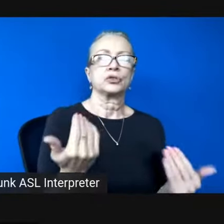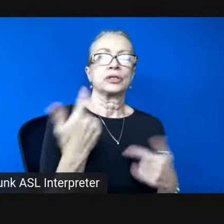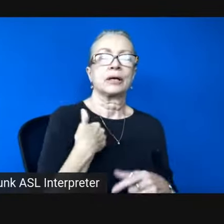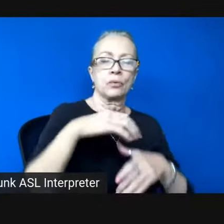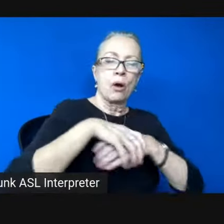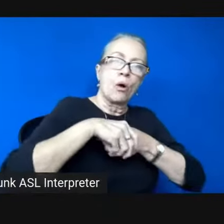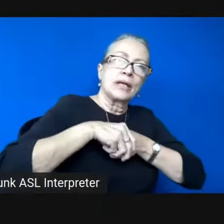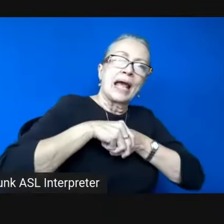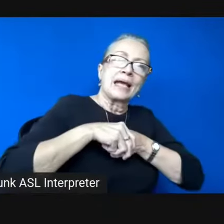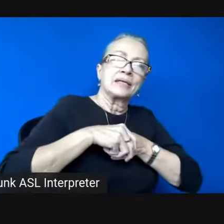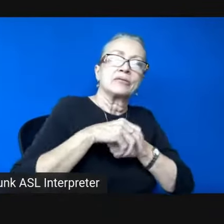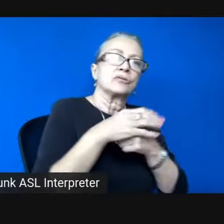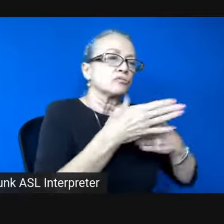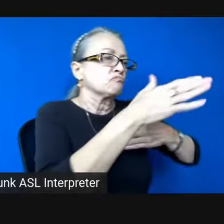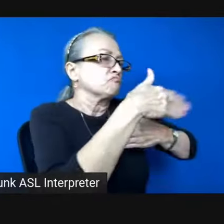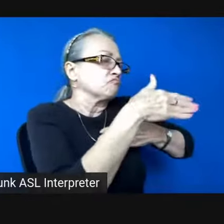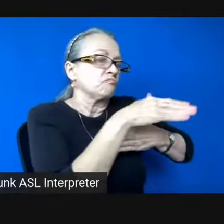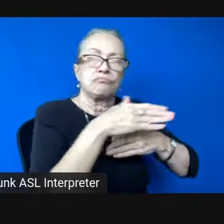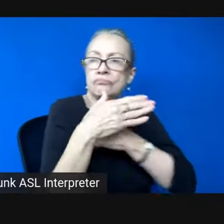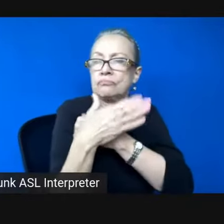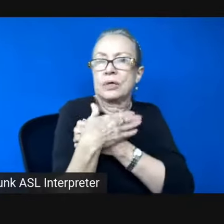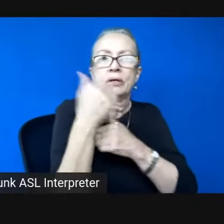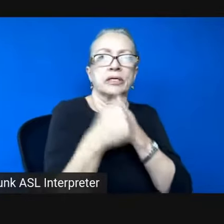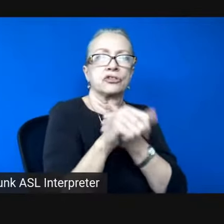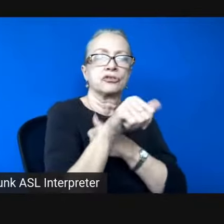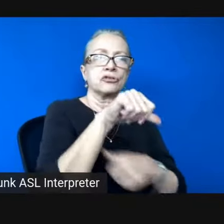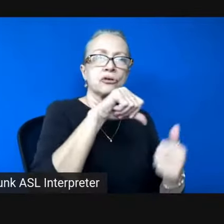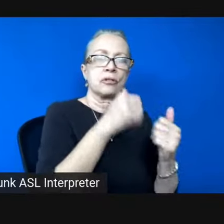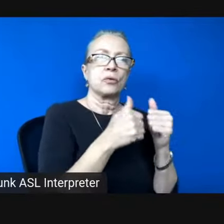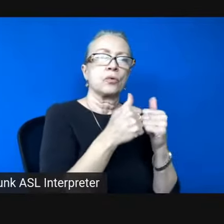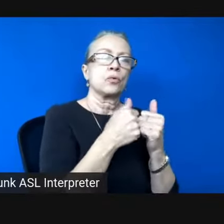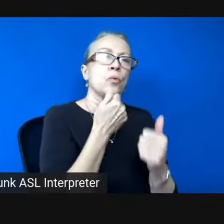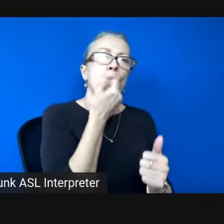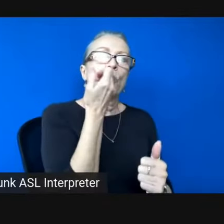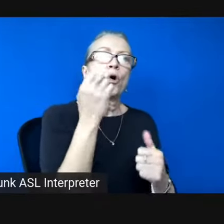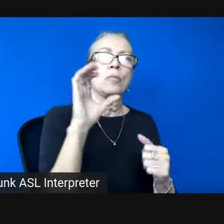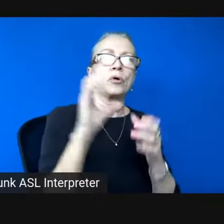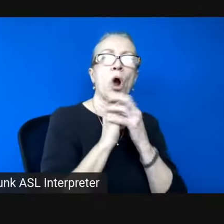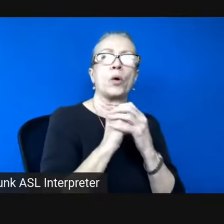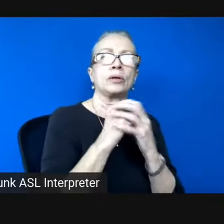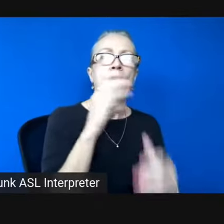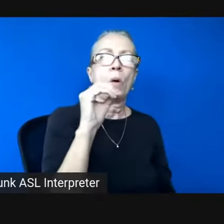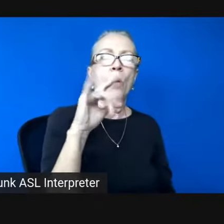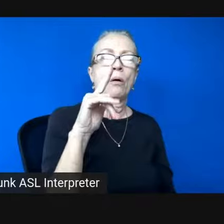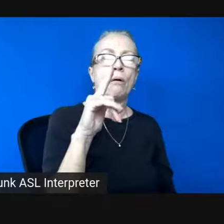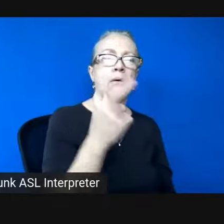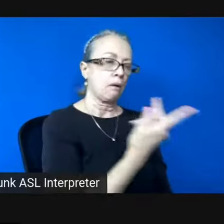bathe in warm coconut oil our union our long baptism